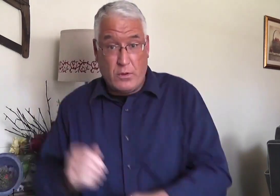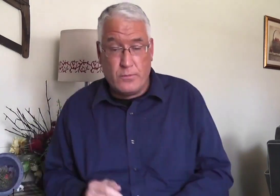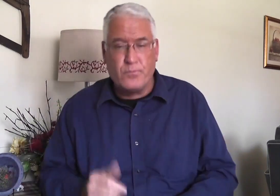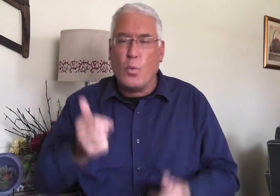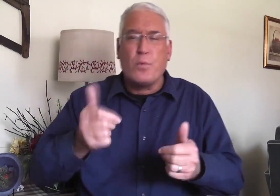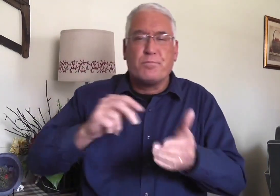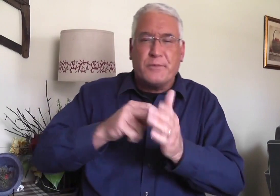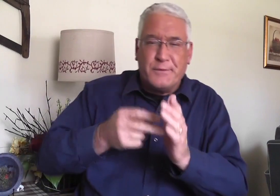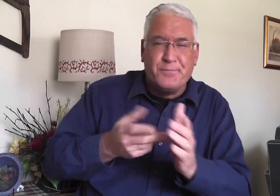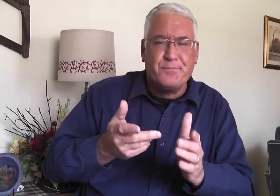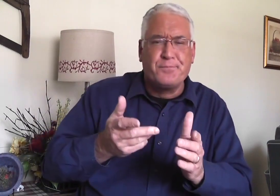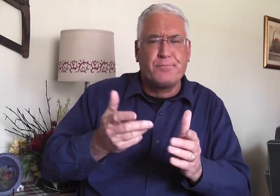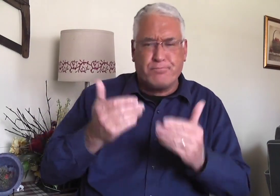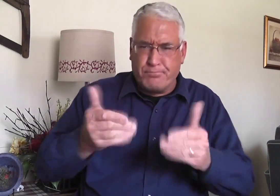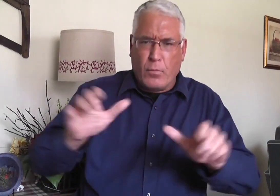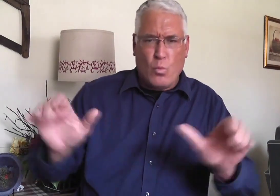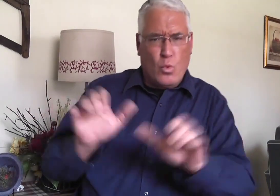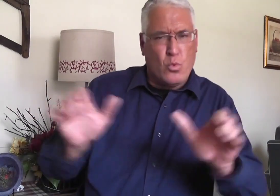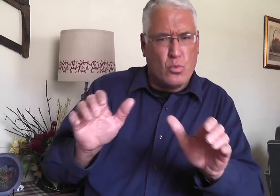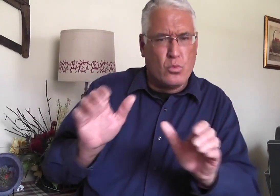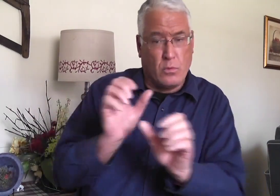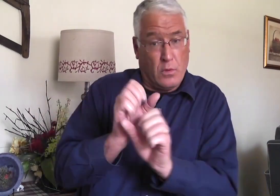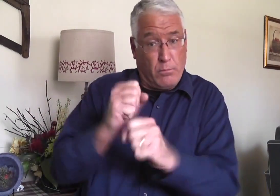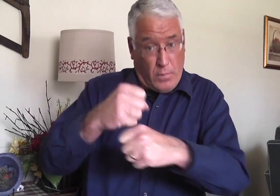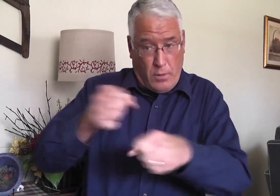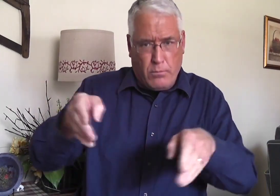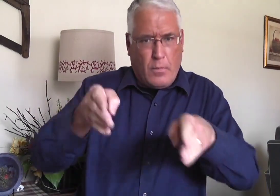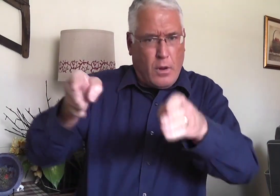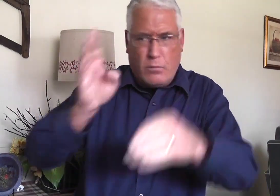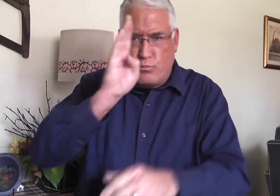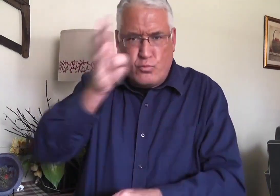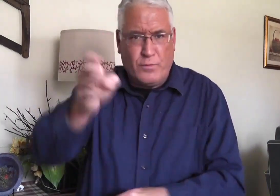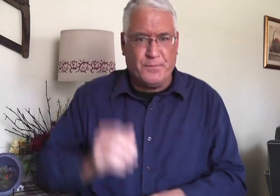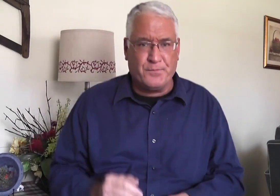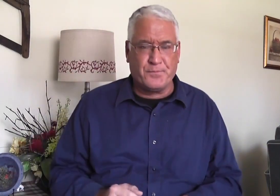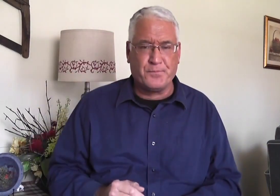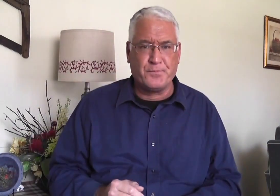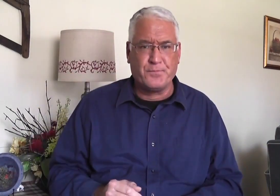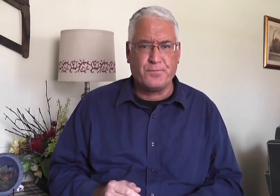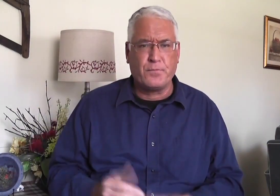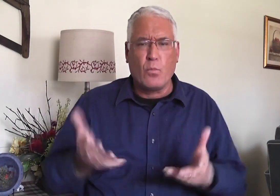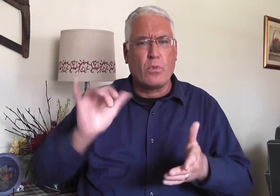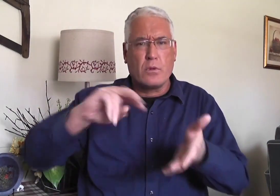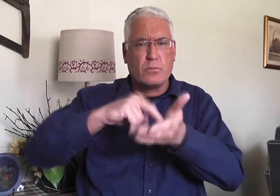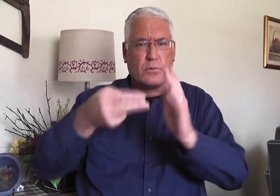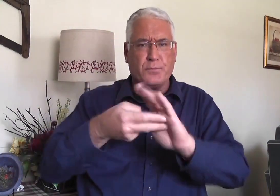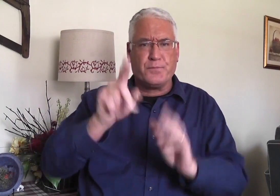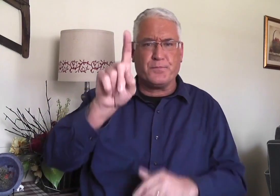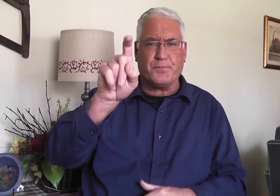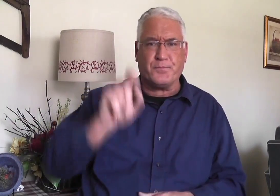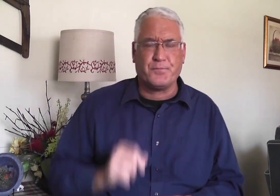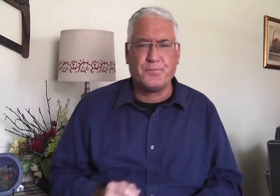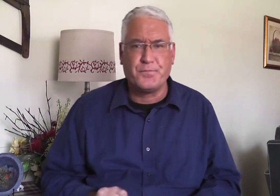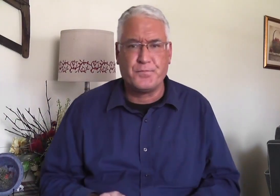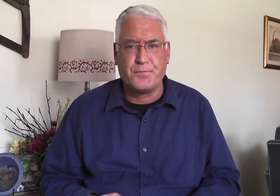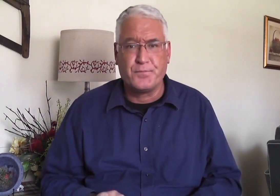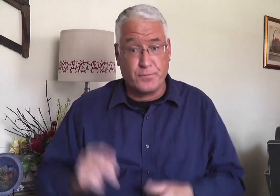Make straight, or straight away. It means to make the path straight,